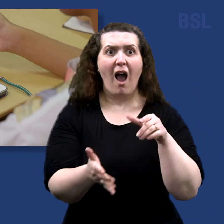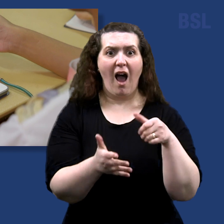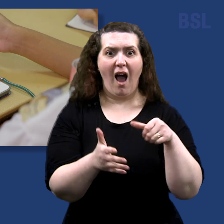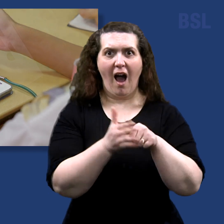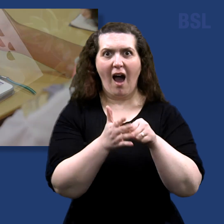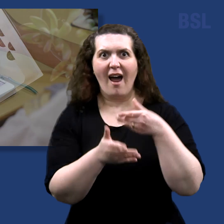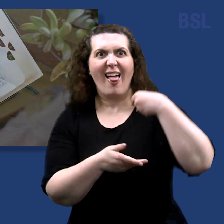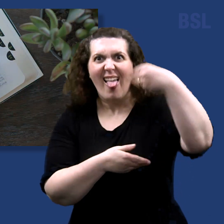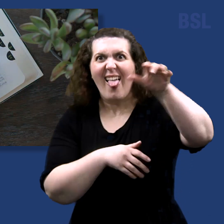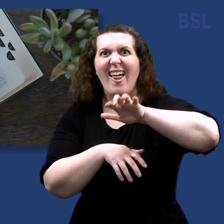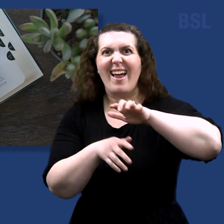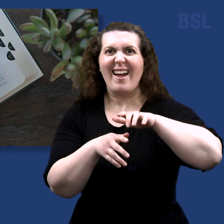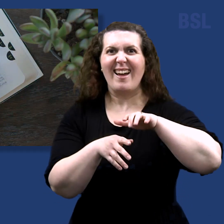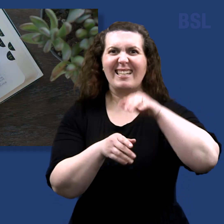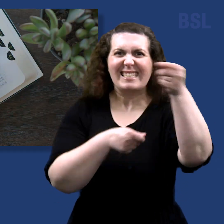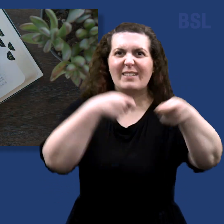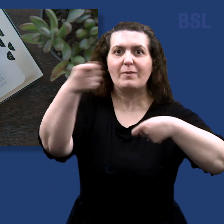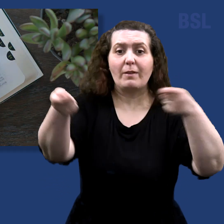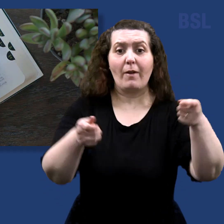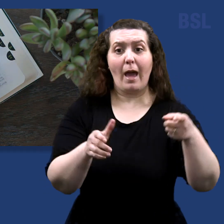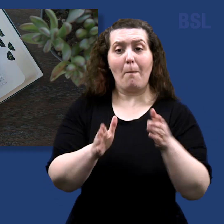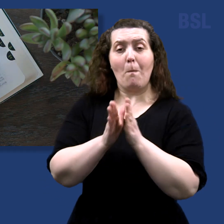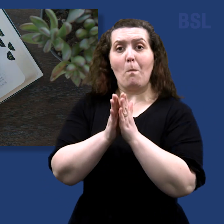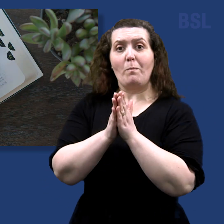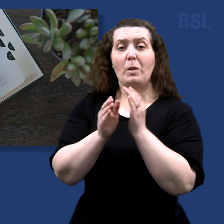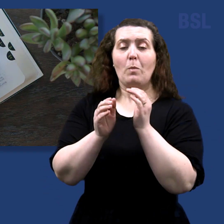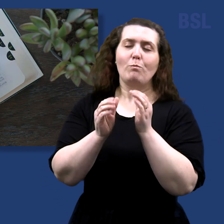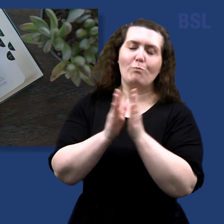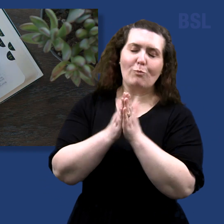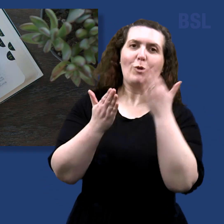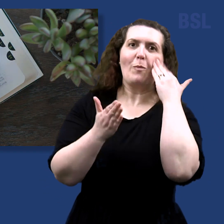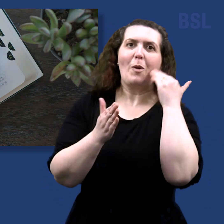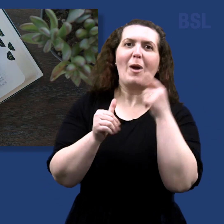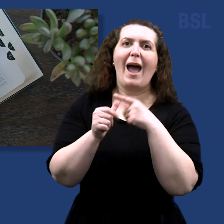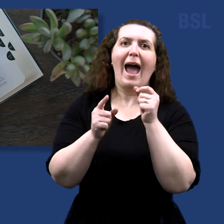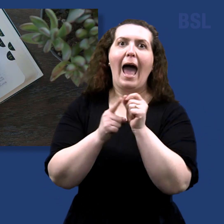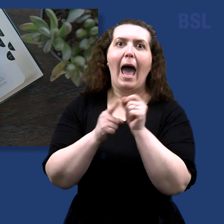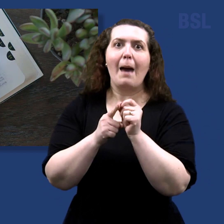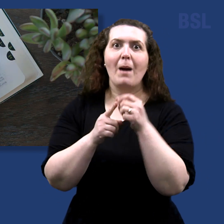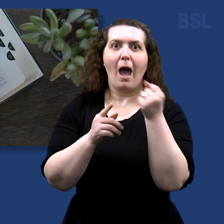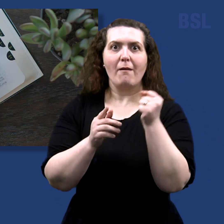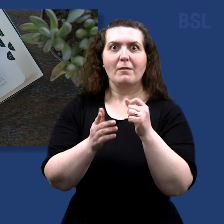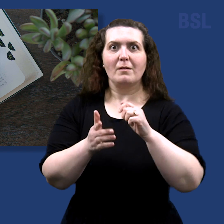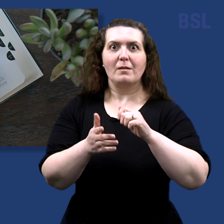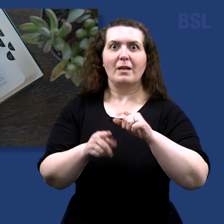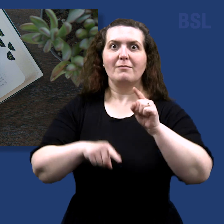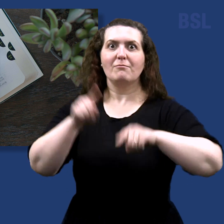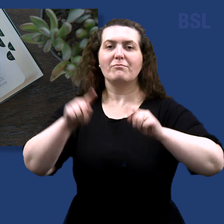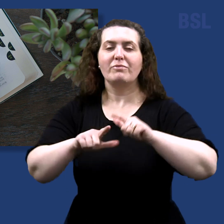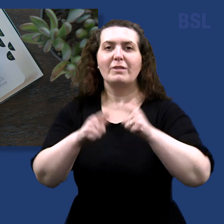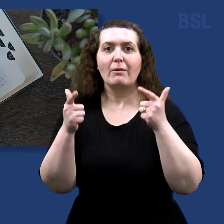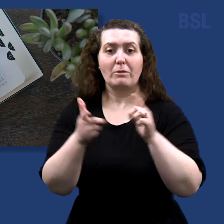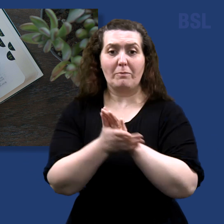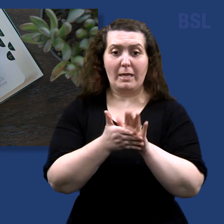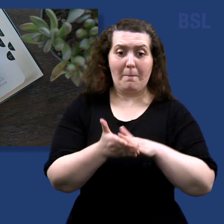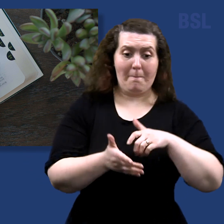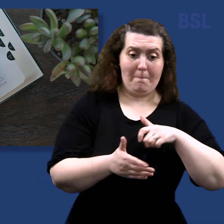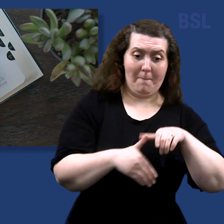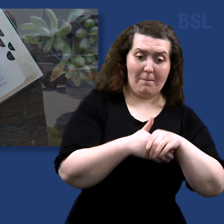Book of Mormon app is now available in over 100 languages. The app allows members and missionaries around the world to share the Book of